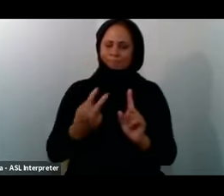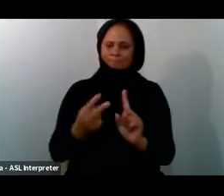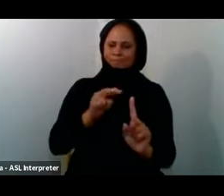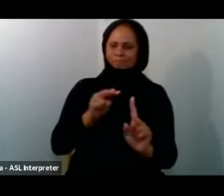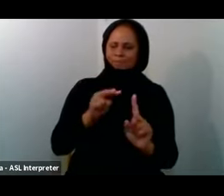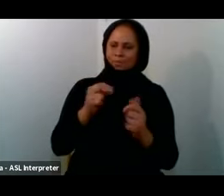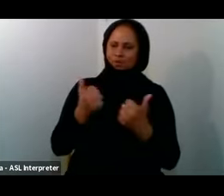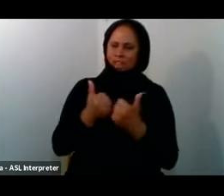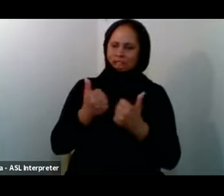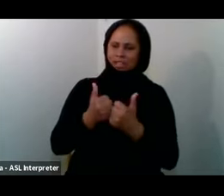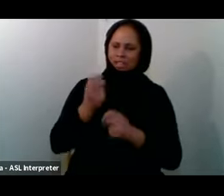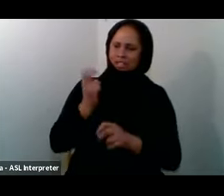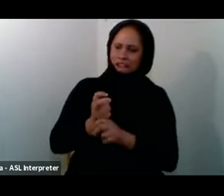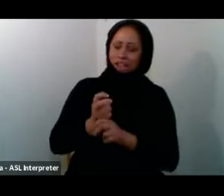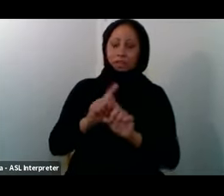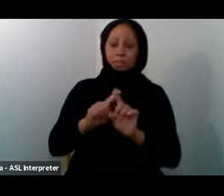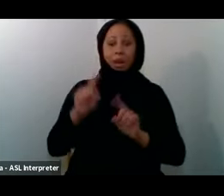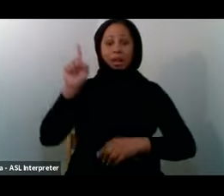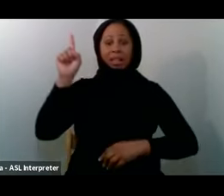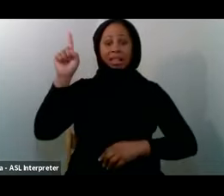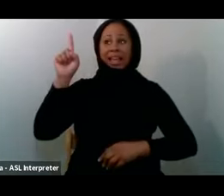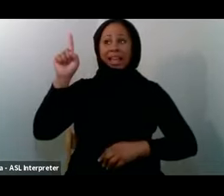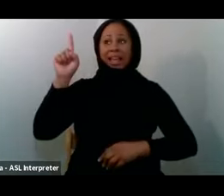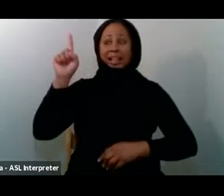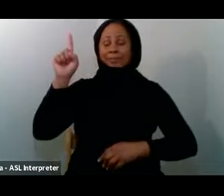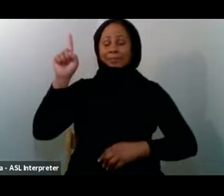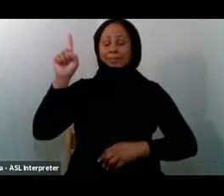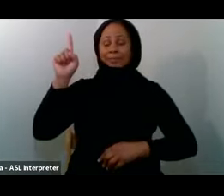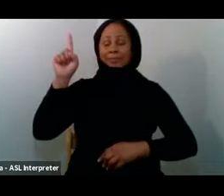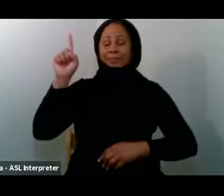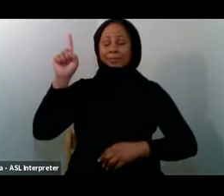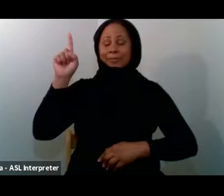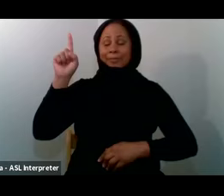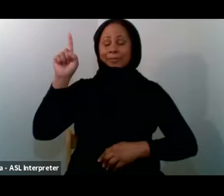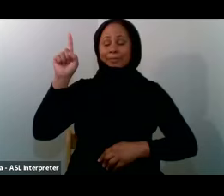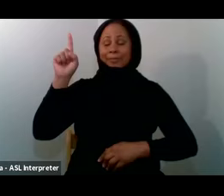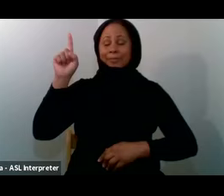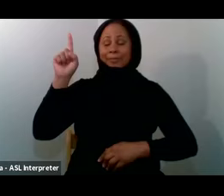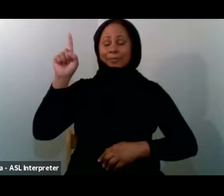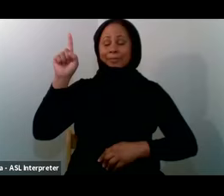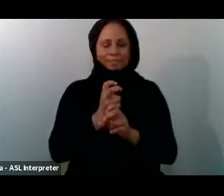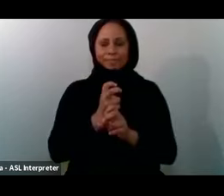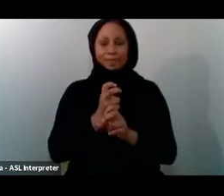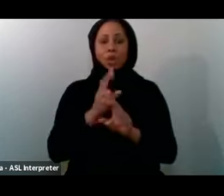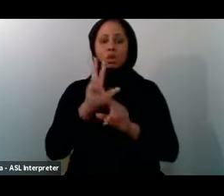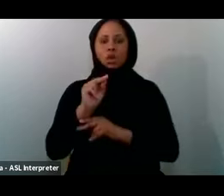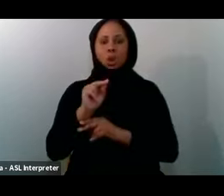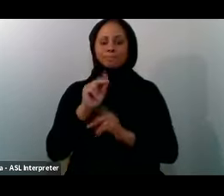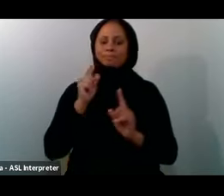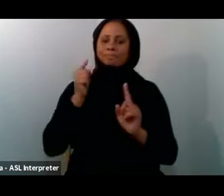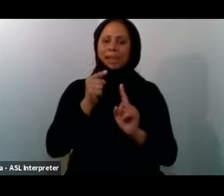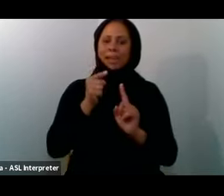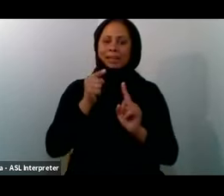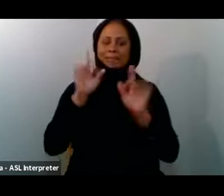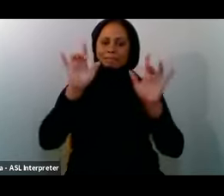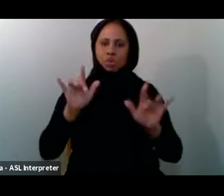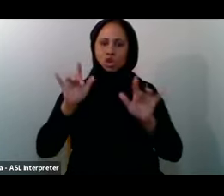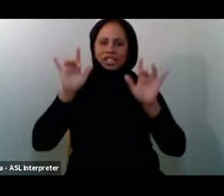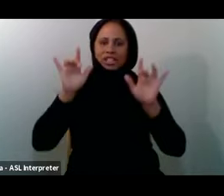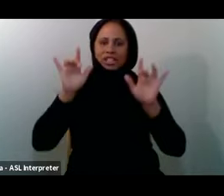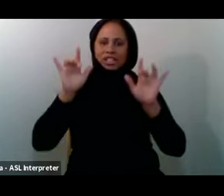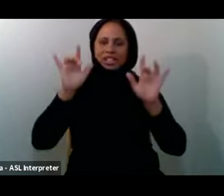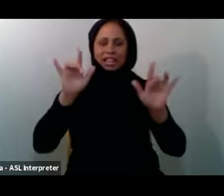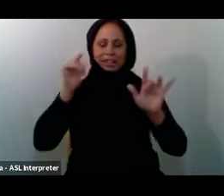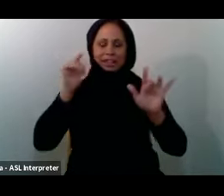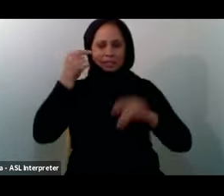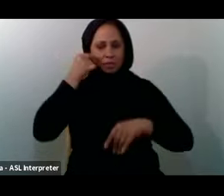Allah is saying that in reality It's not meant to be a challenge It's meant to be a mercy for you It's meant to be ease for you It's not meant